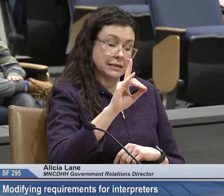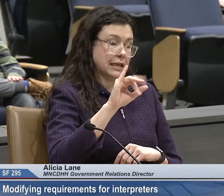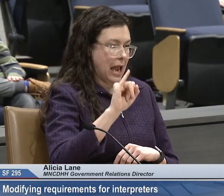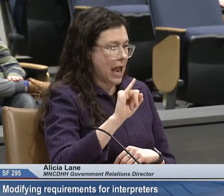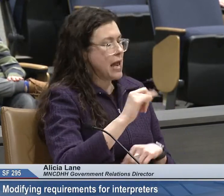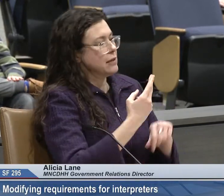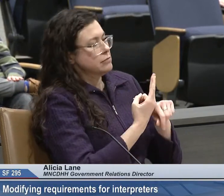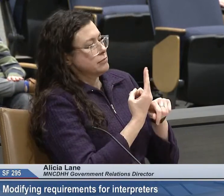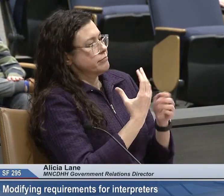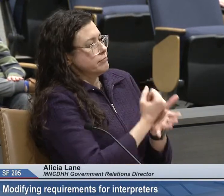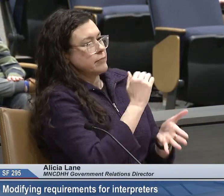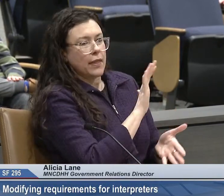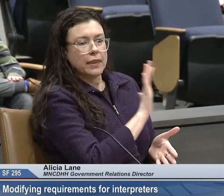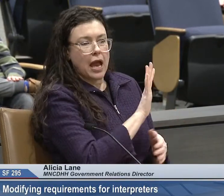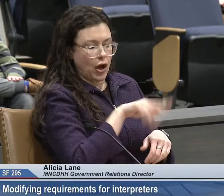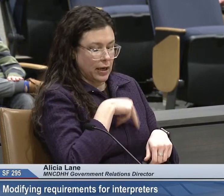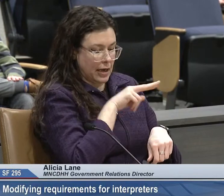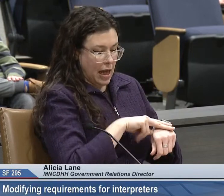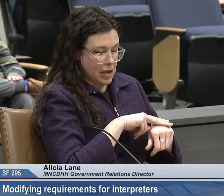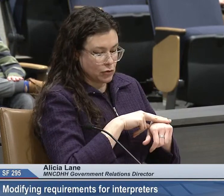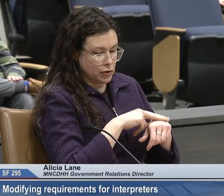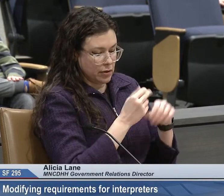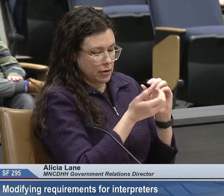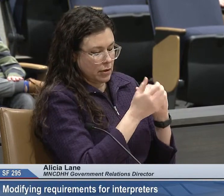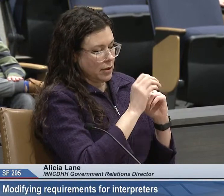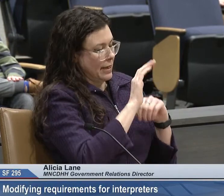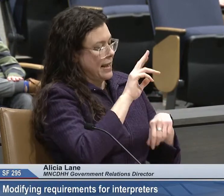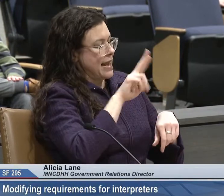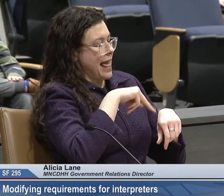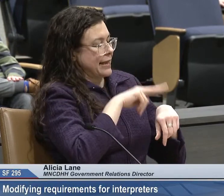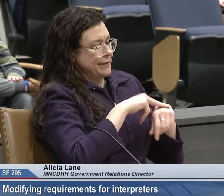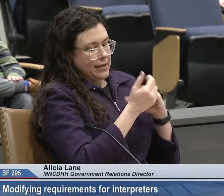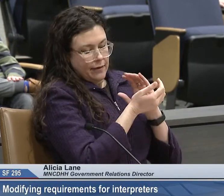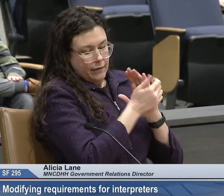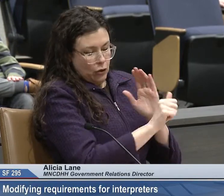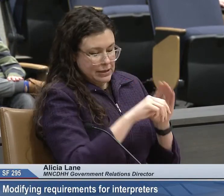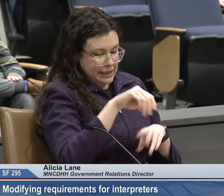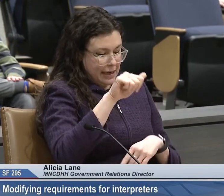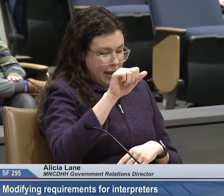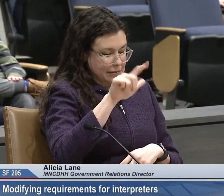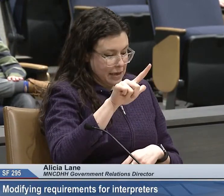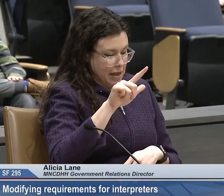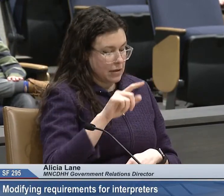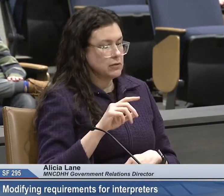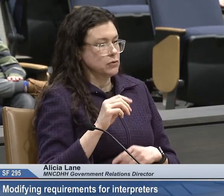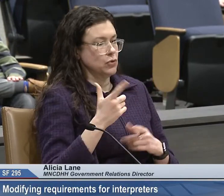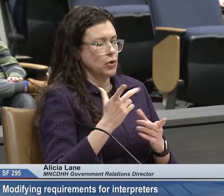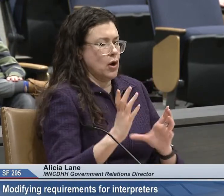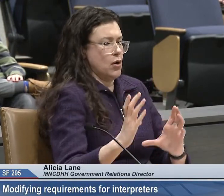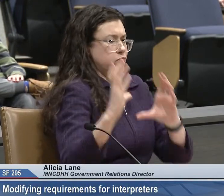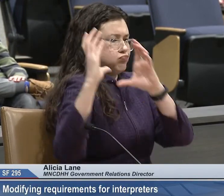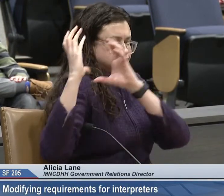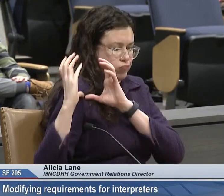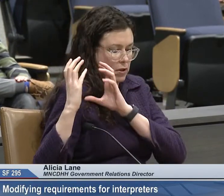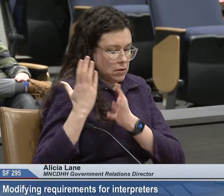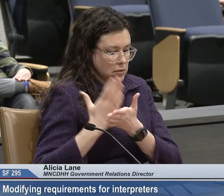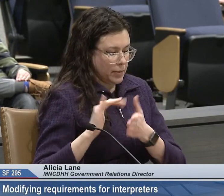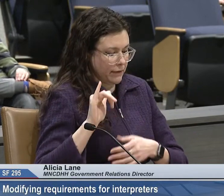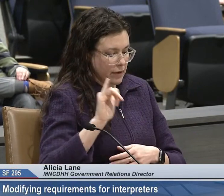child. A CDI draws from their native fluency in ASL to shoulder some